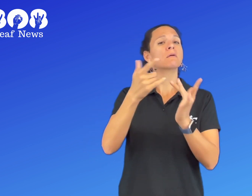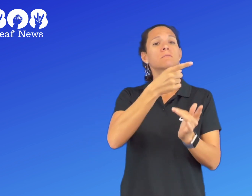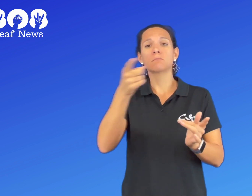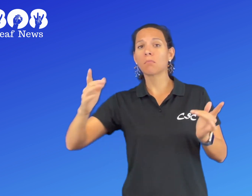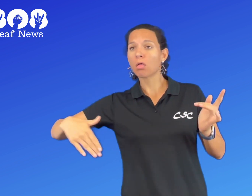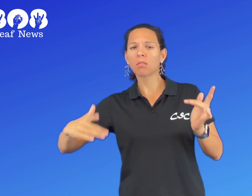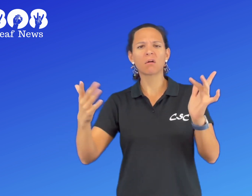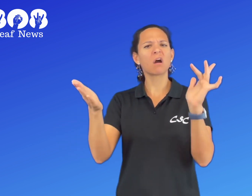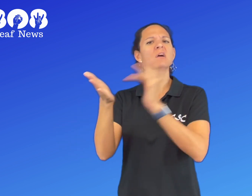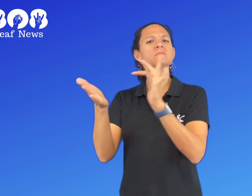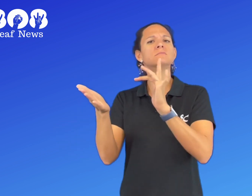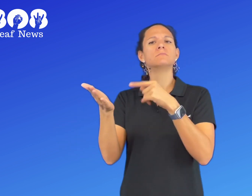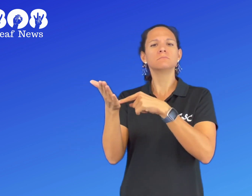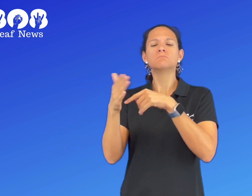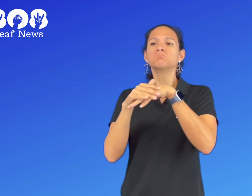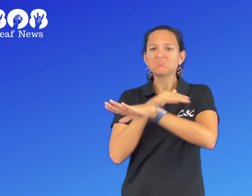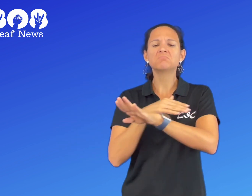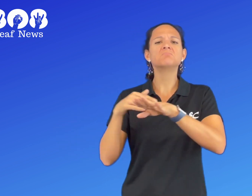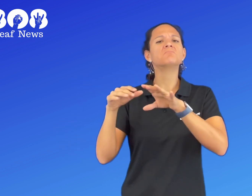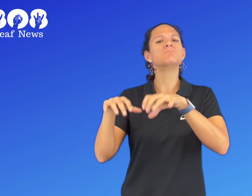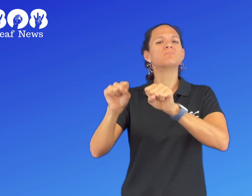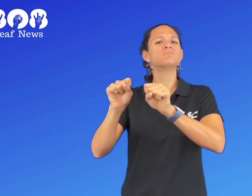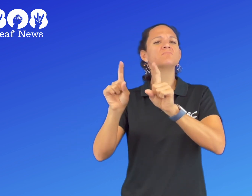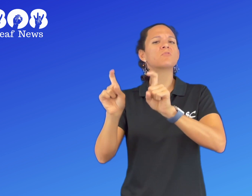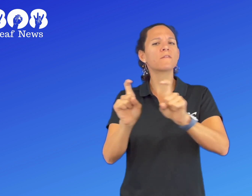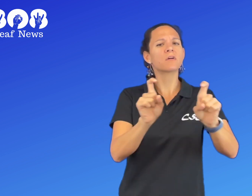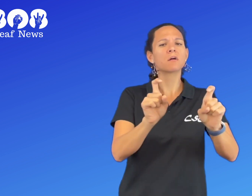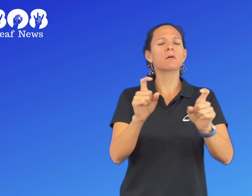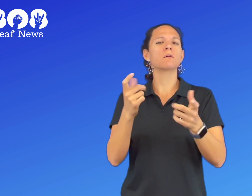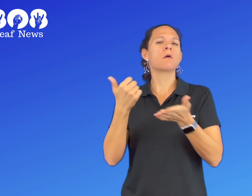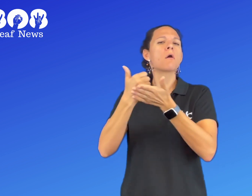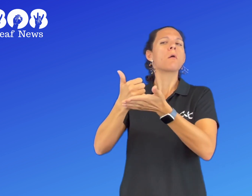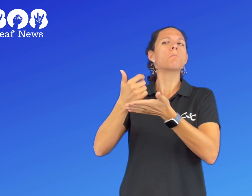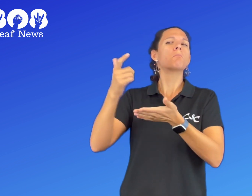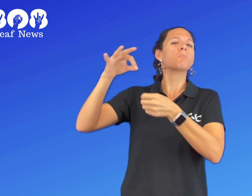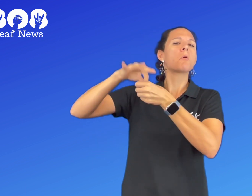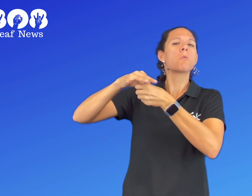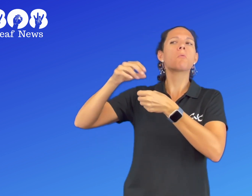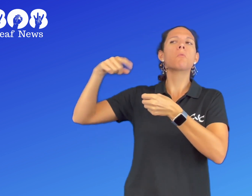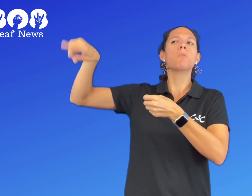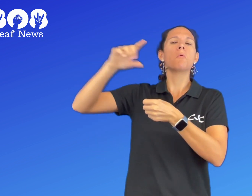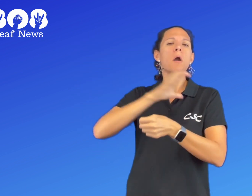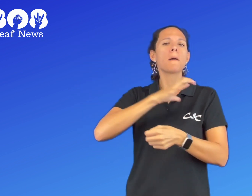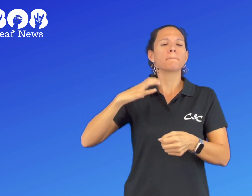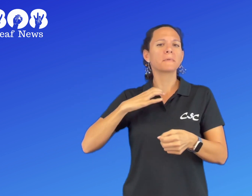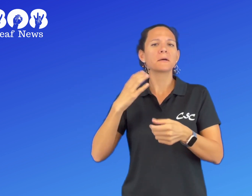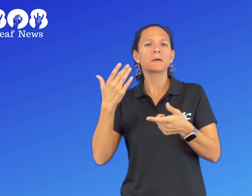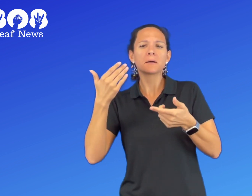is 100. If you haven't yet responded to the survey, click on the link to access it. The